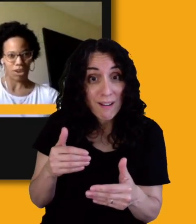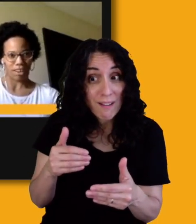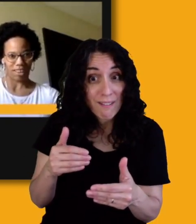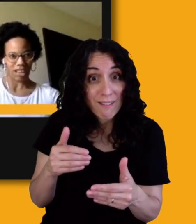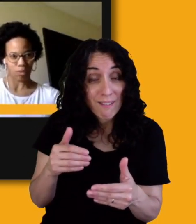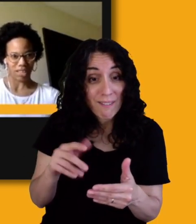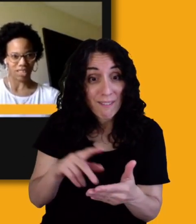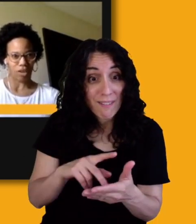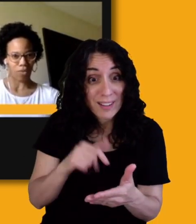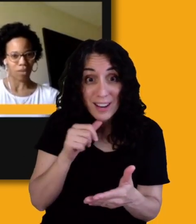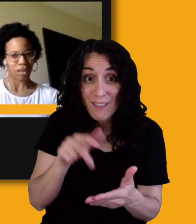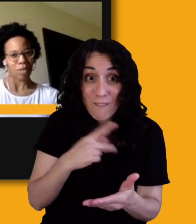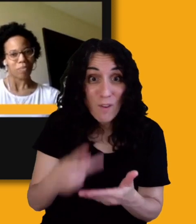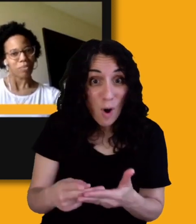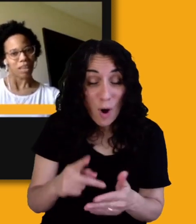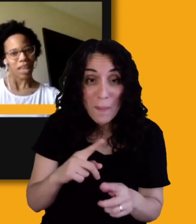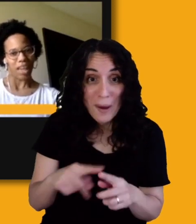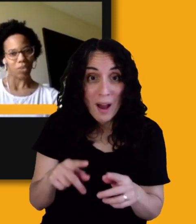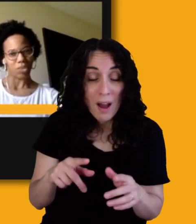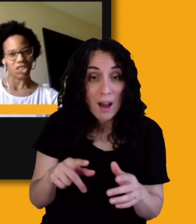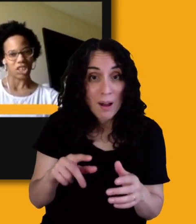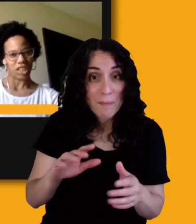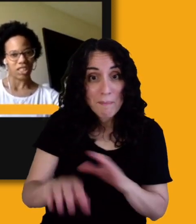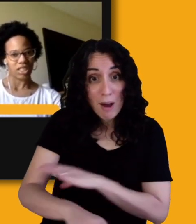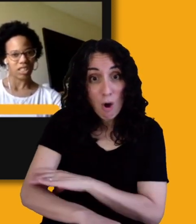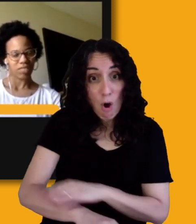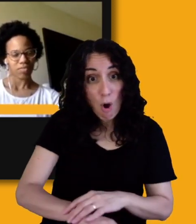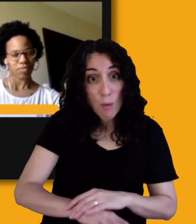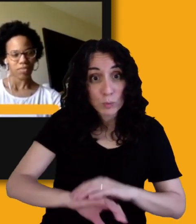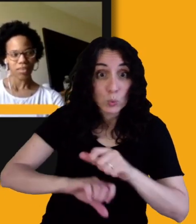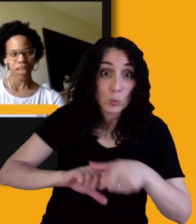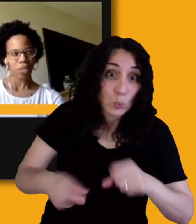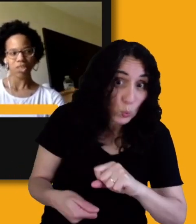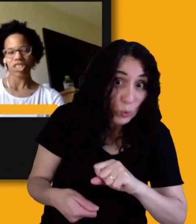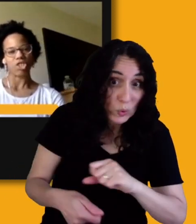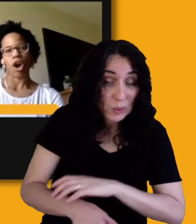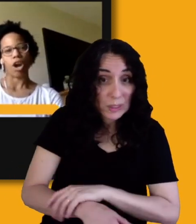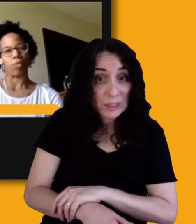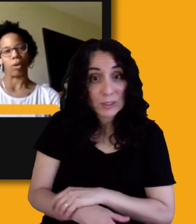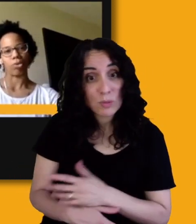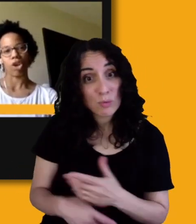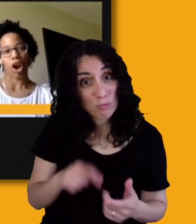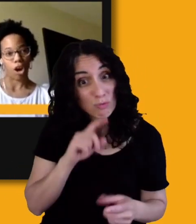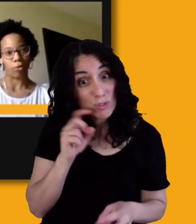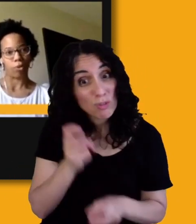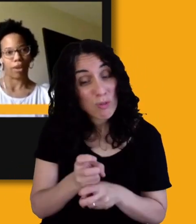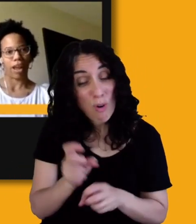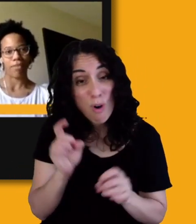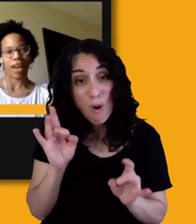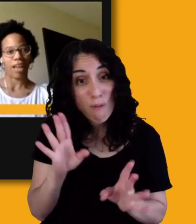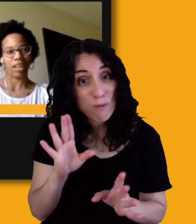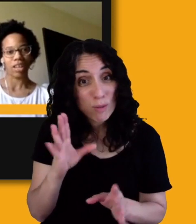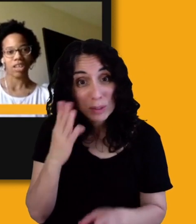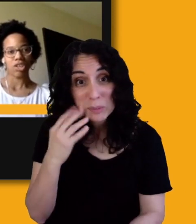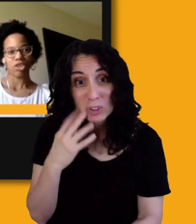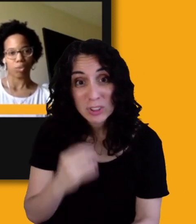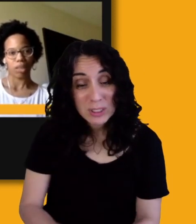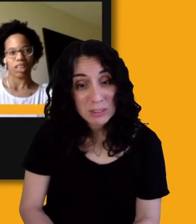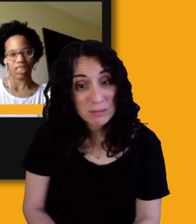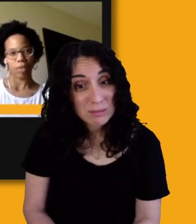to catch myself. Yeah. Yeah. It was just horrible. was horrible. And I've had so many examples